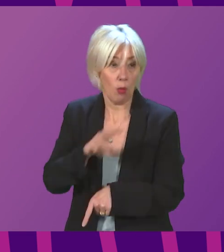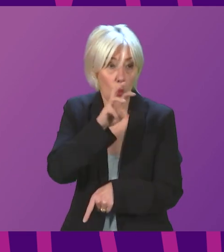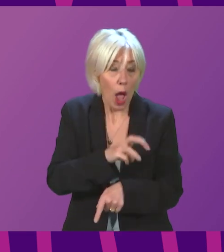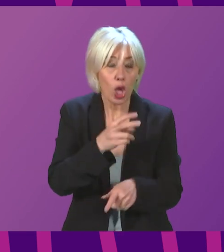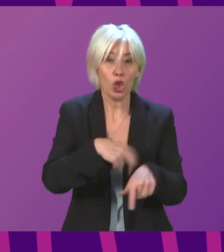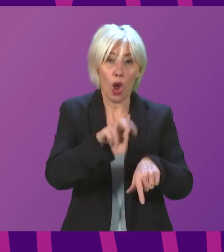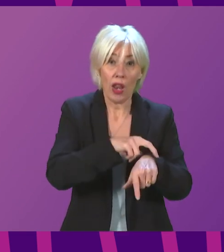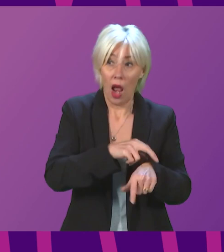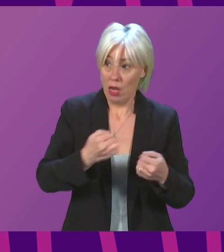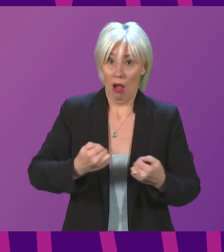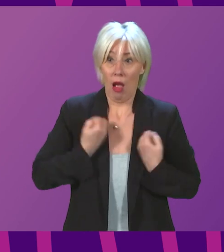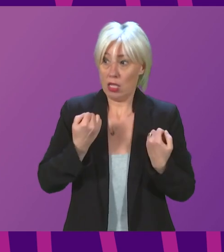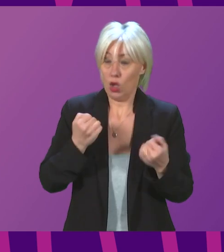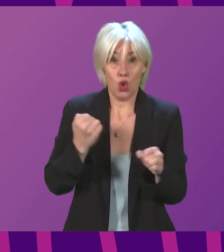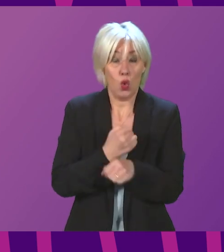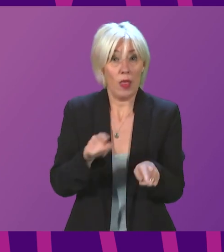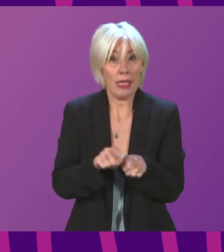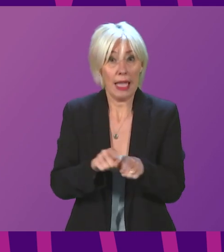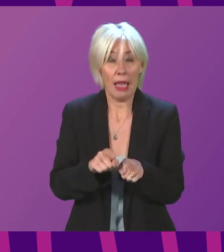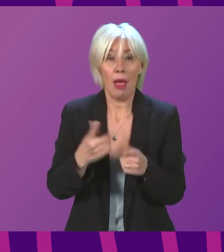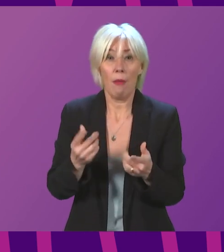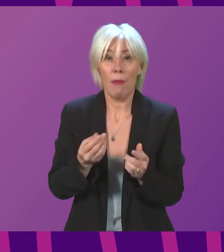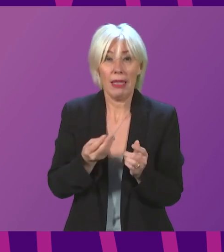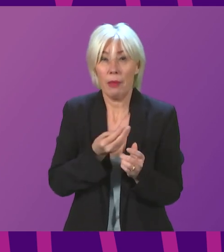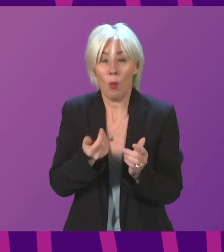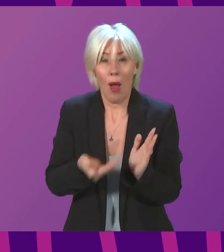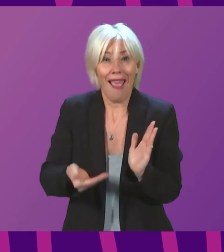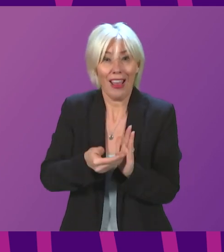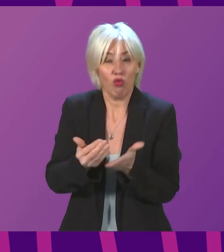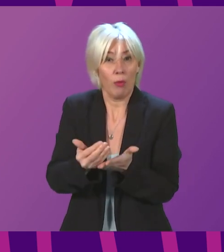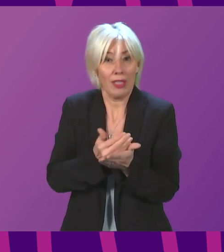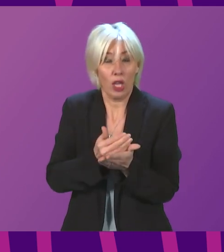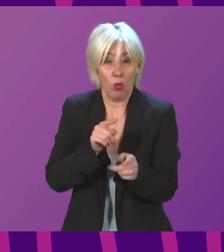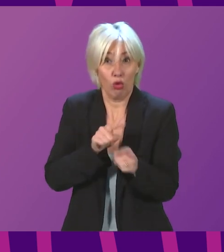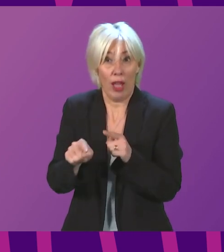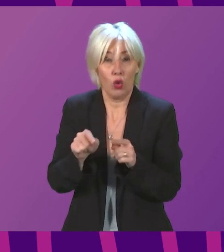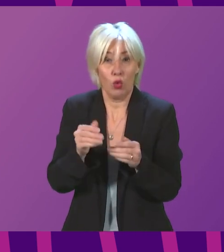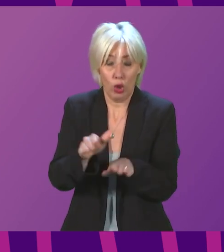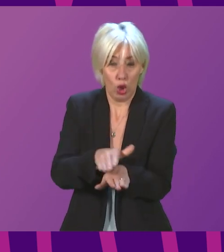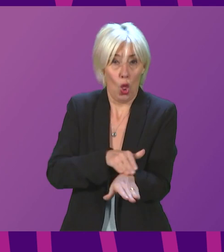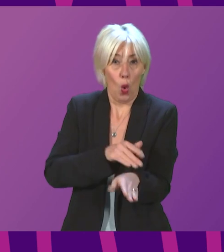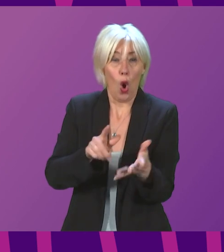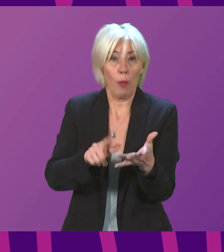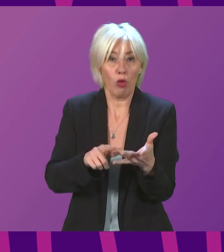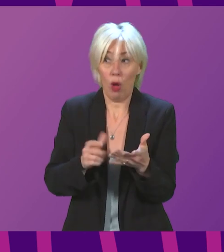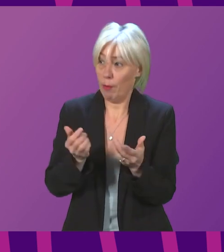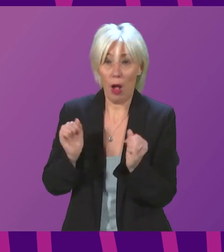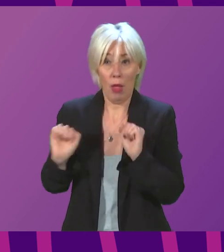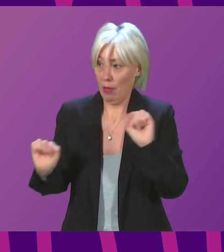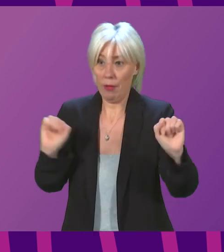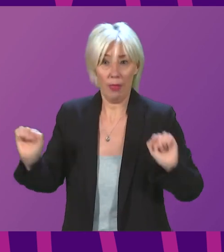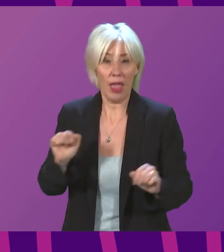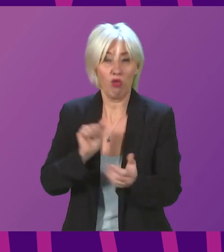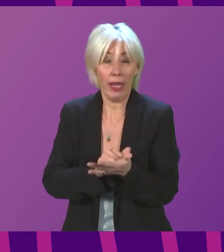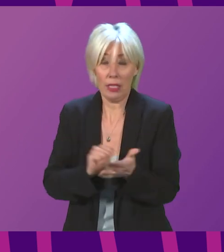Northern Irish government has done, and actually impose a few more protections to try to slow down Omicron. But they, as is their right, are deciding not